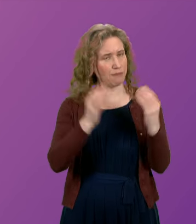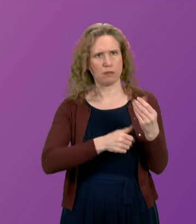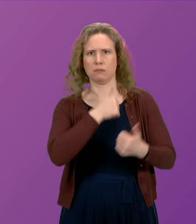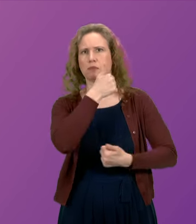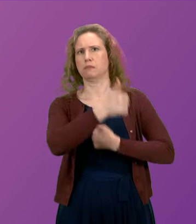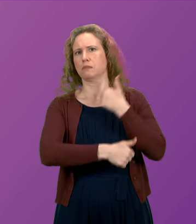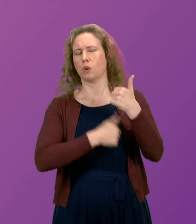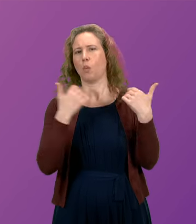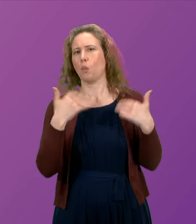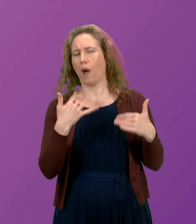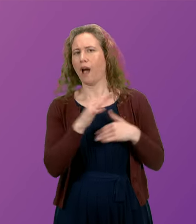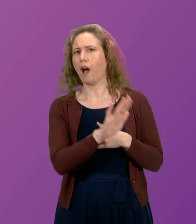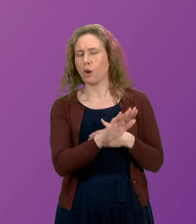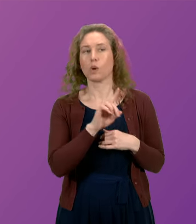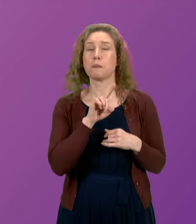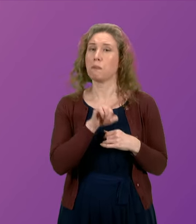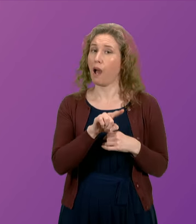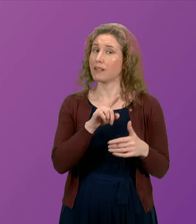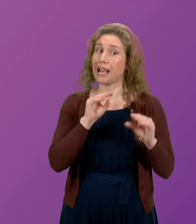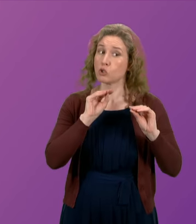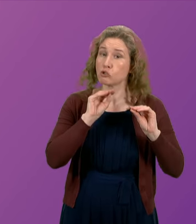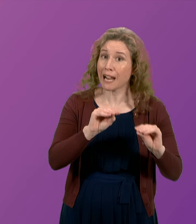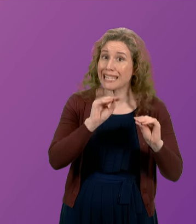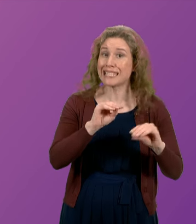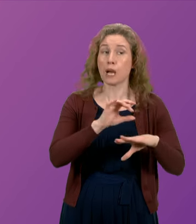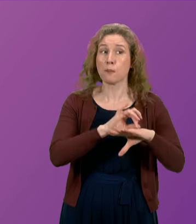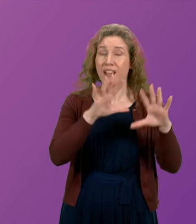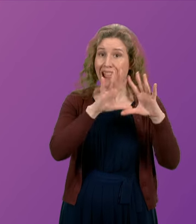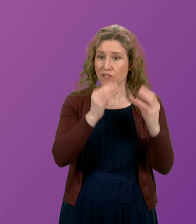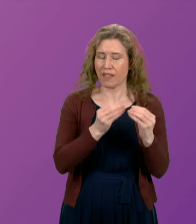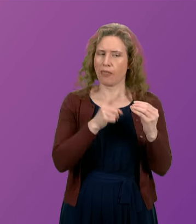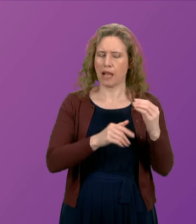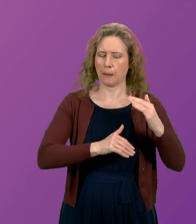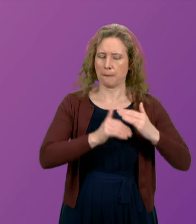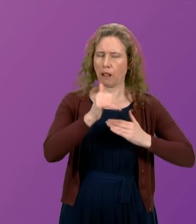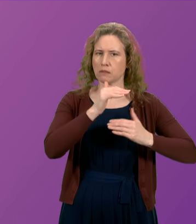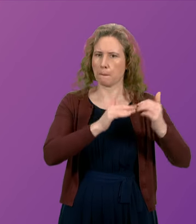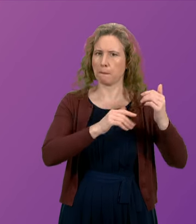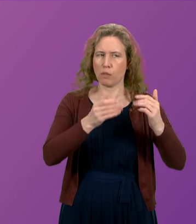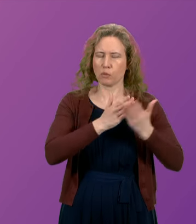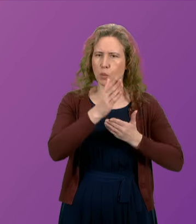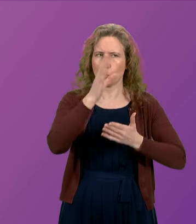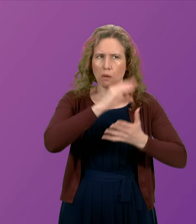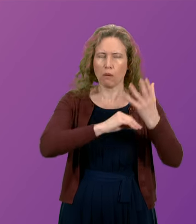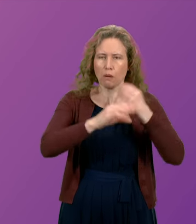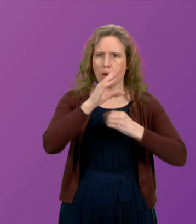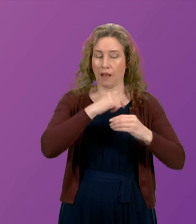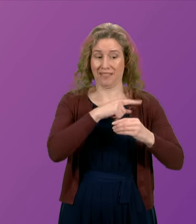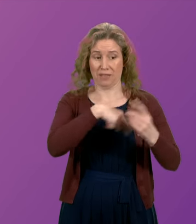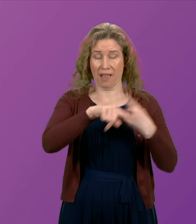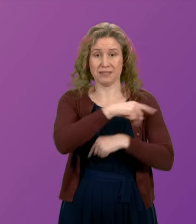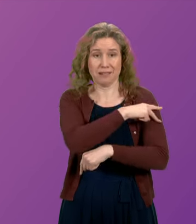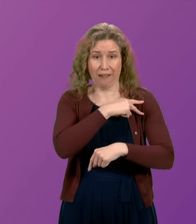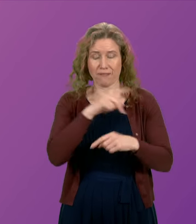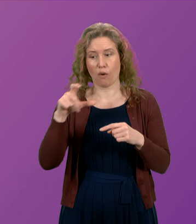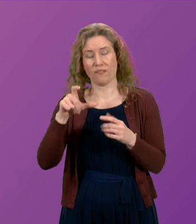commended but of course this is training and professionalism that is built up by the commitment of members of staff of